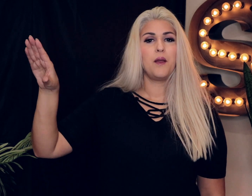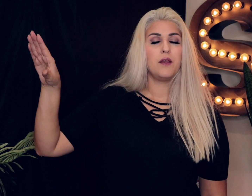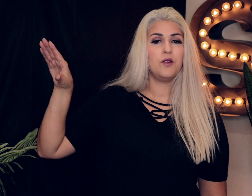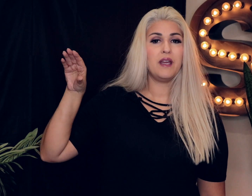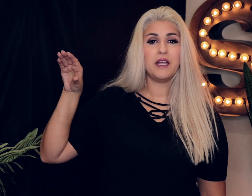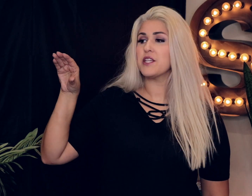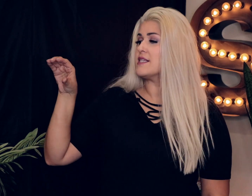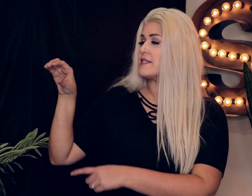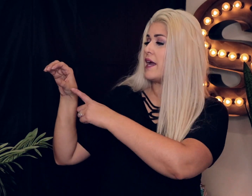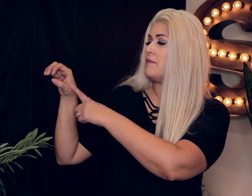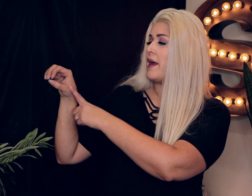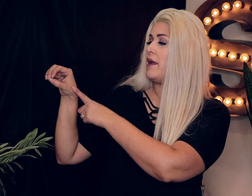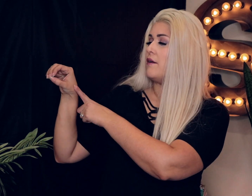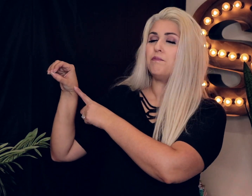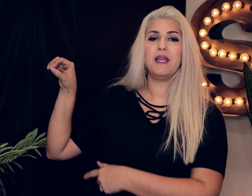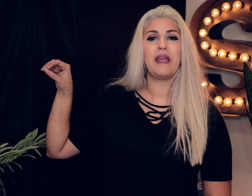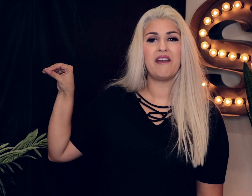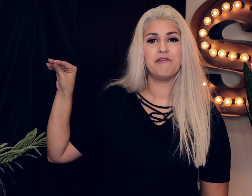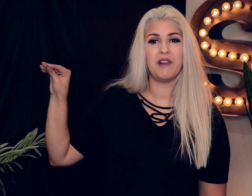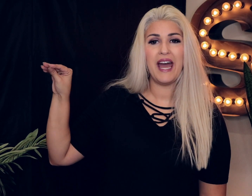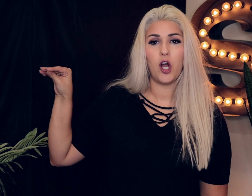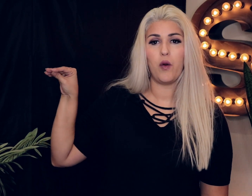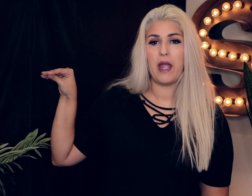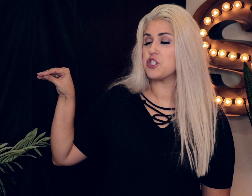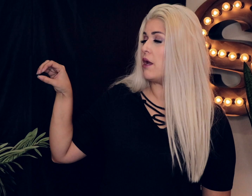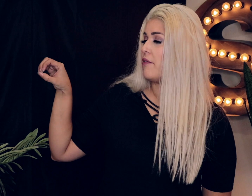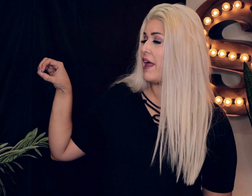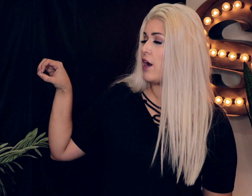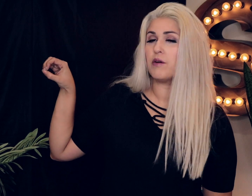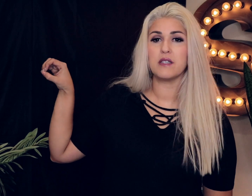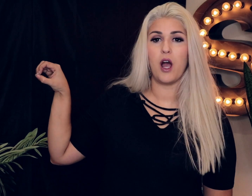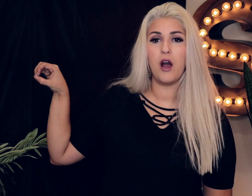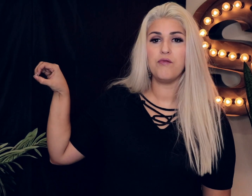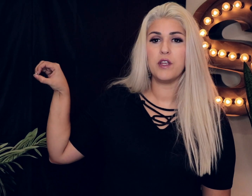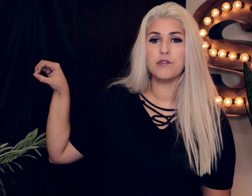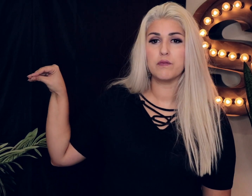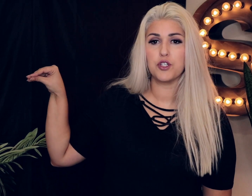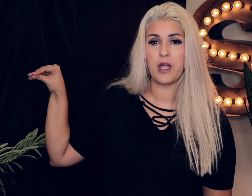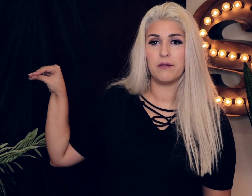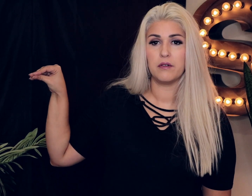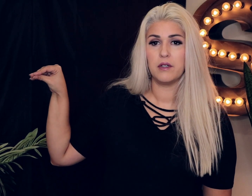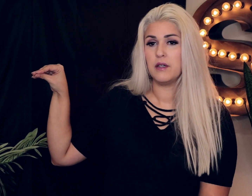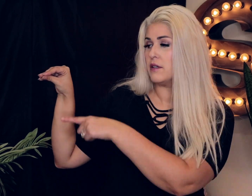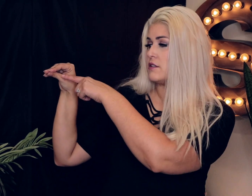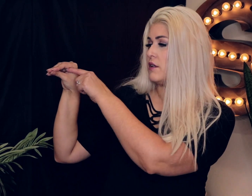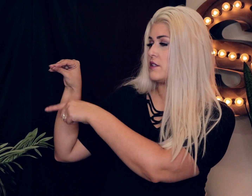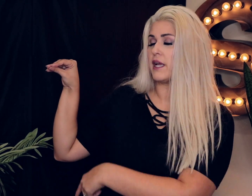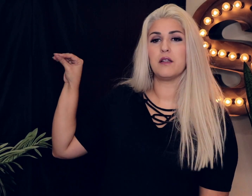you get into this sign by making a flat O handshape the flat O is an O that you've smooshed down it looks like a